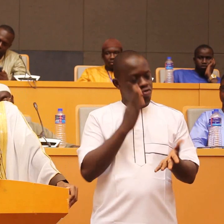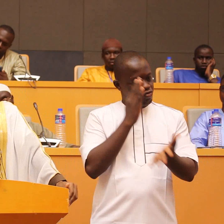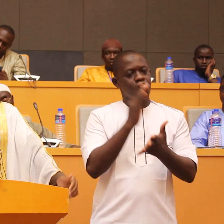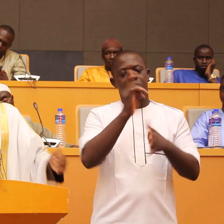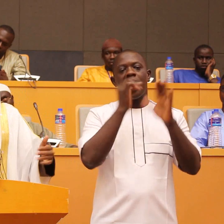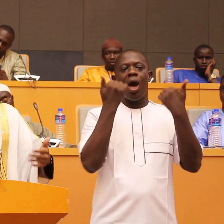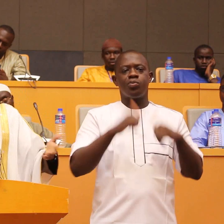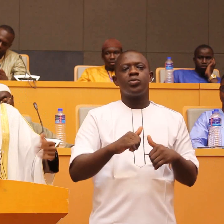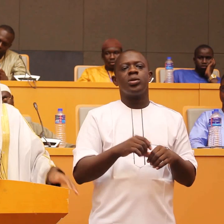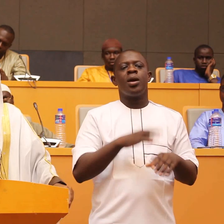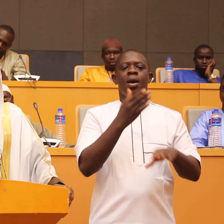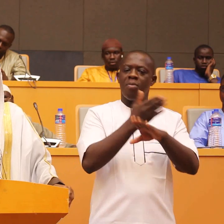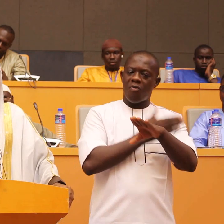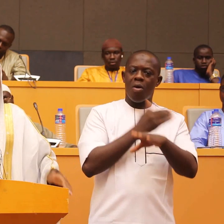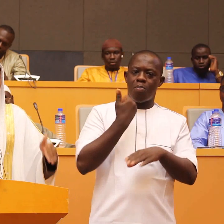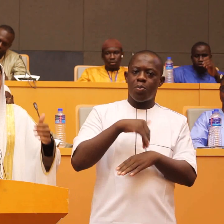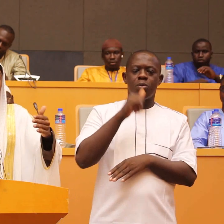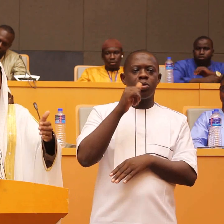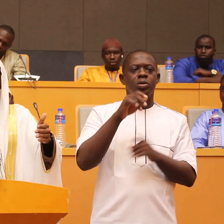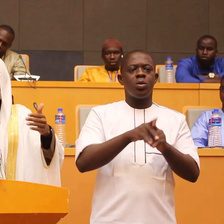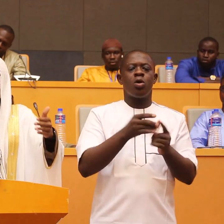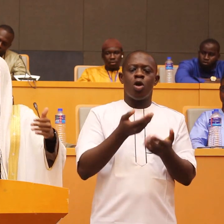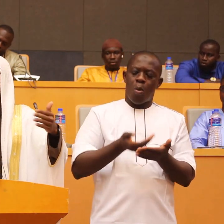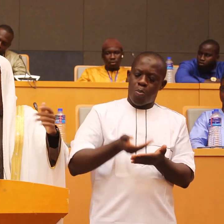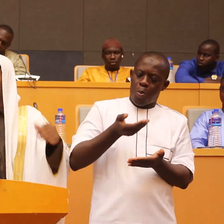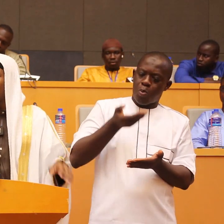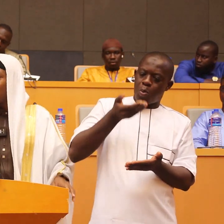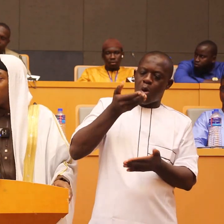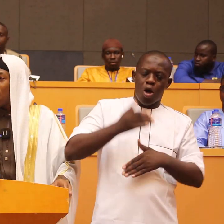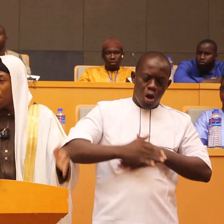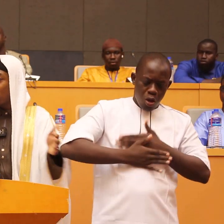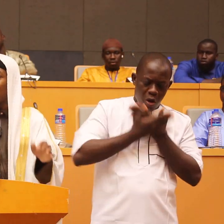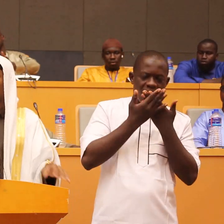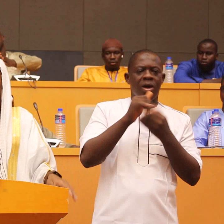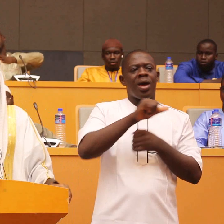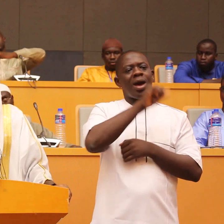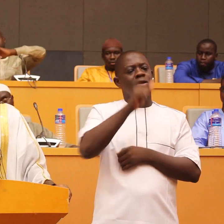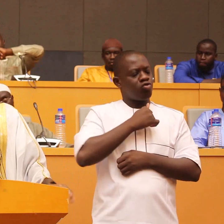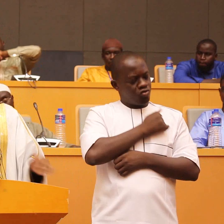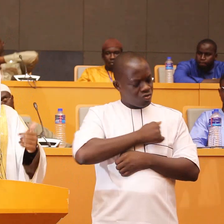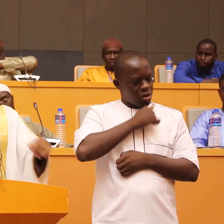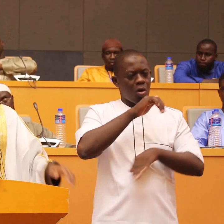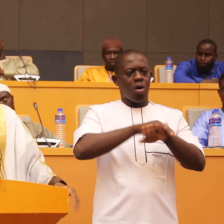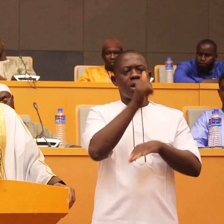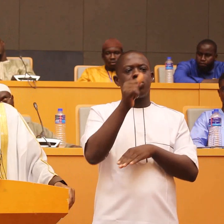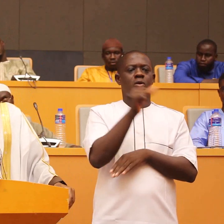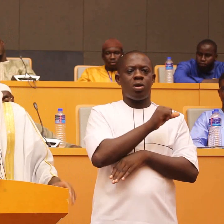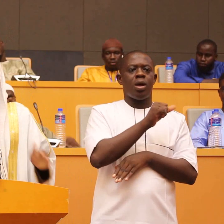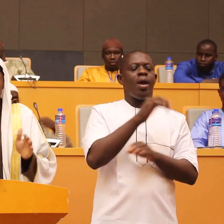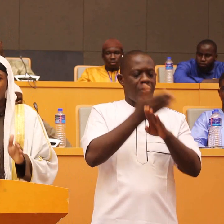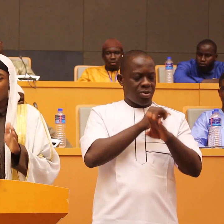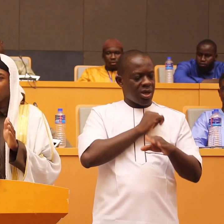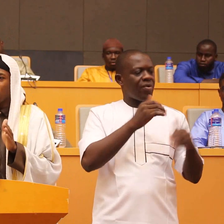we used to be the people who will promote love and affection among ourselves i once told my dad